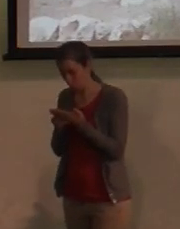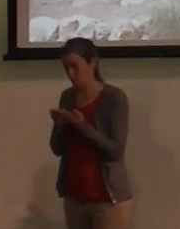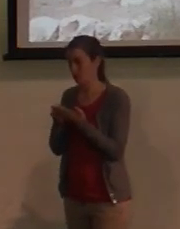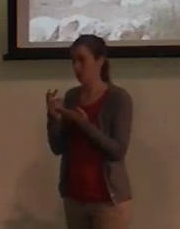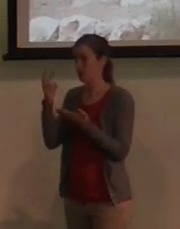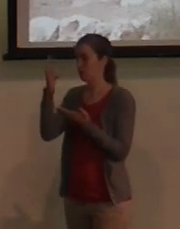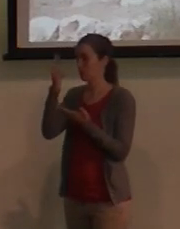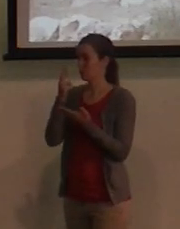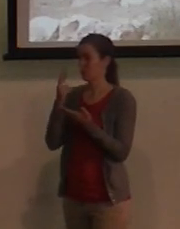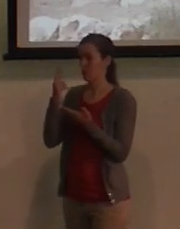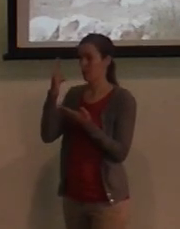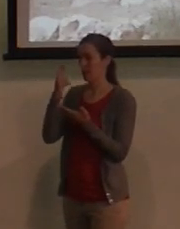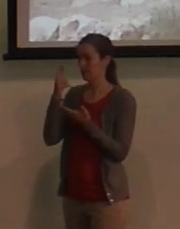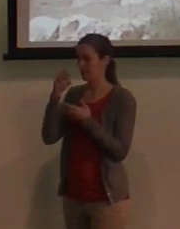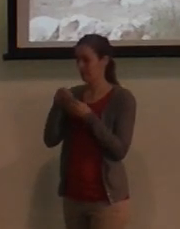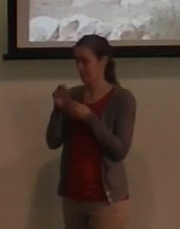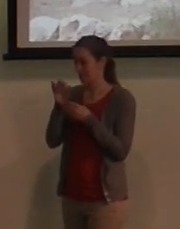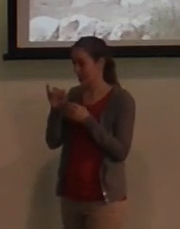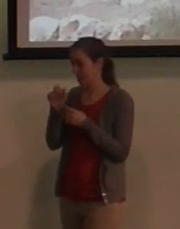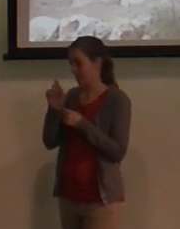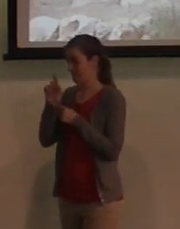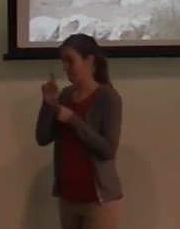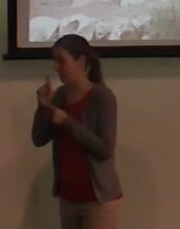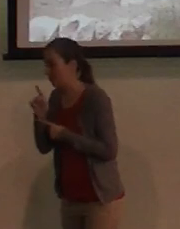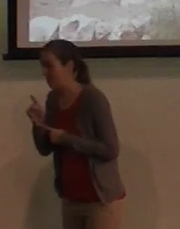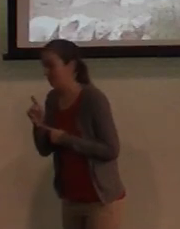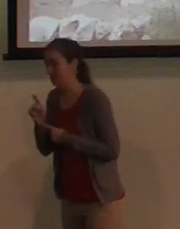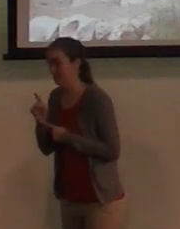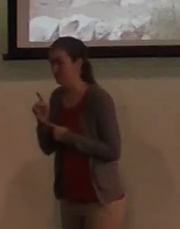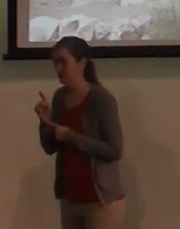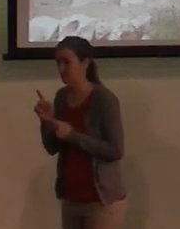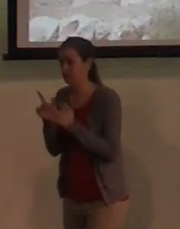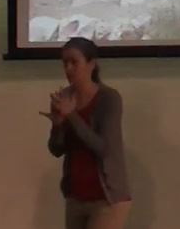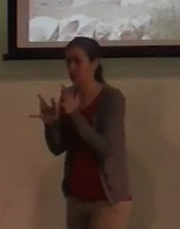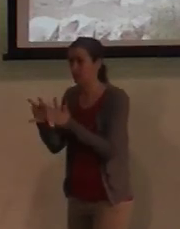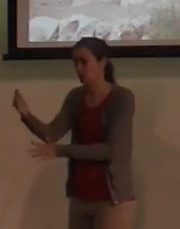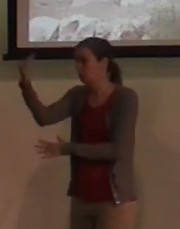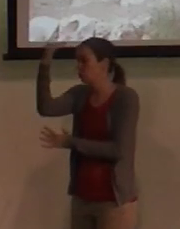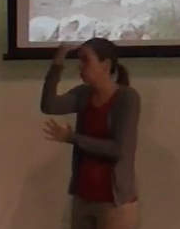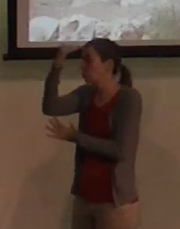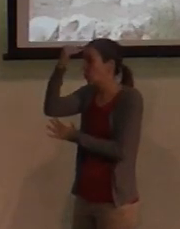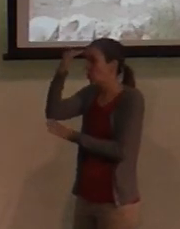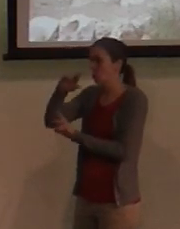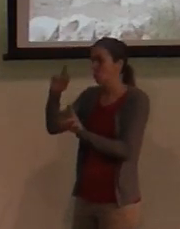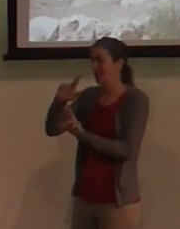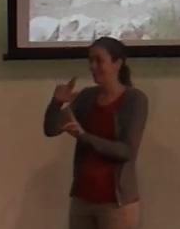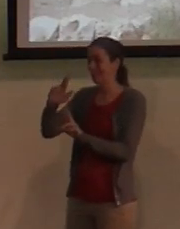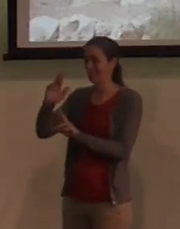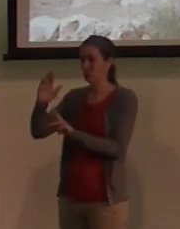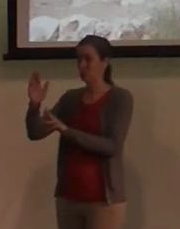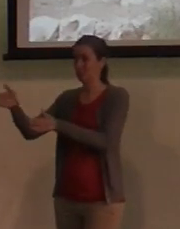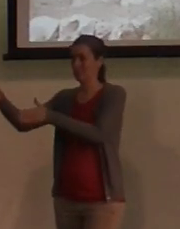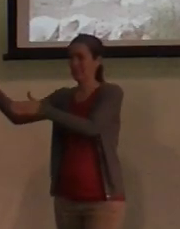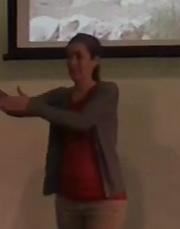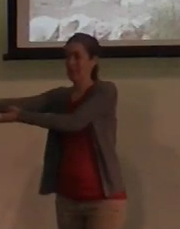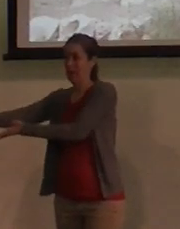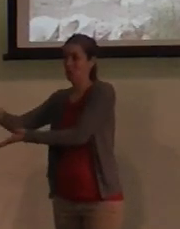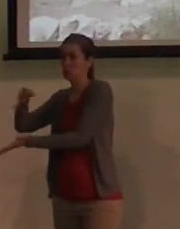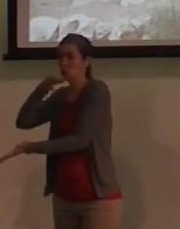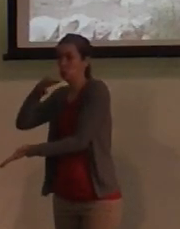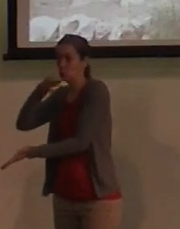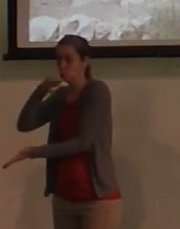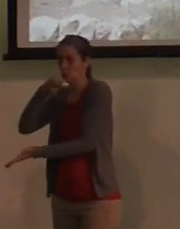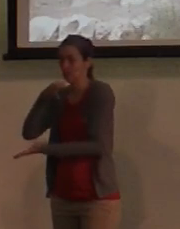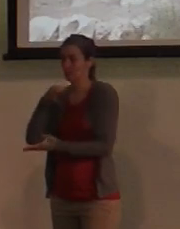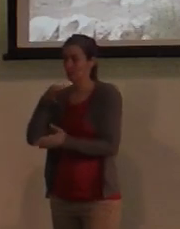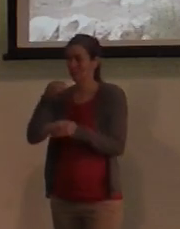that in that moment that I'm reading, it's crunch time. Jesus knows that he's getting ready to go to the cross after this time in the